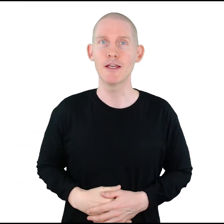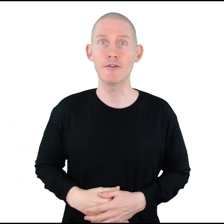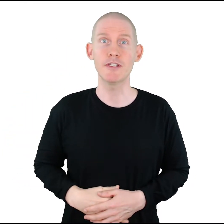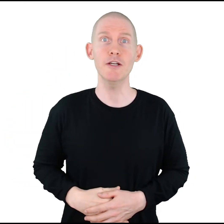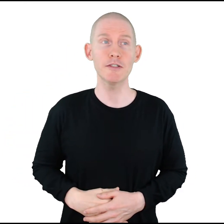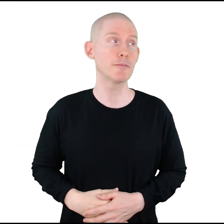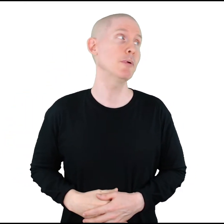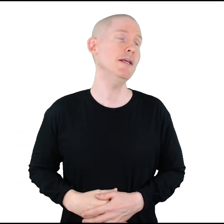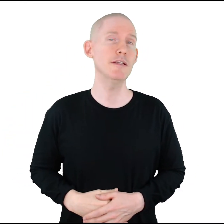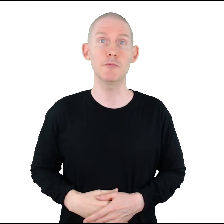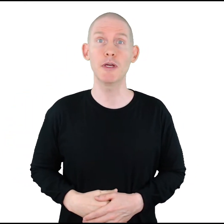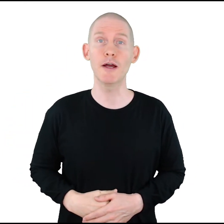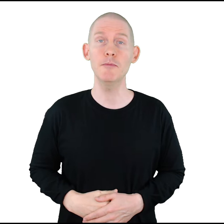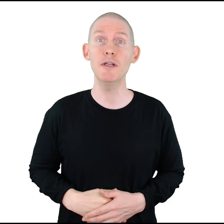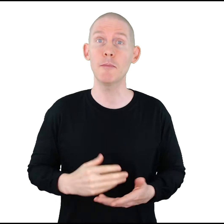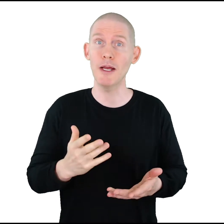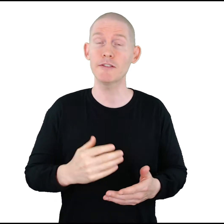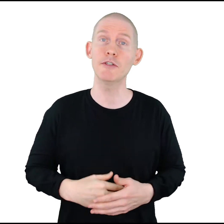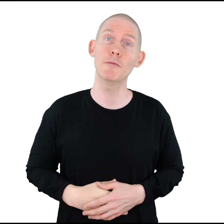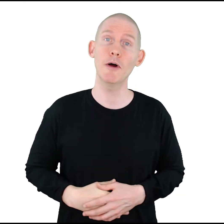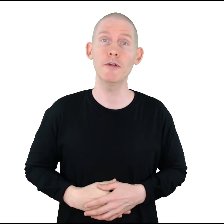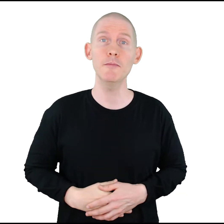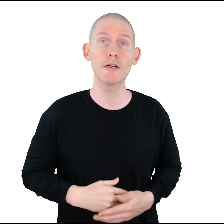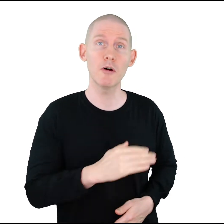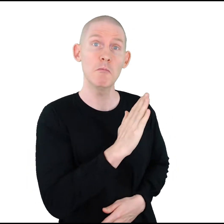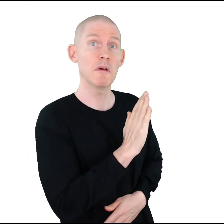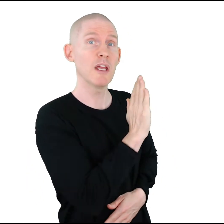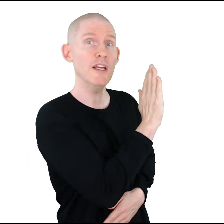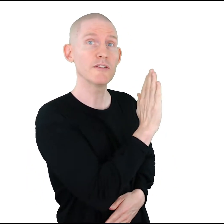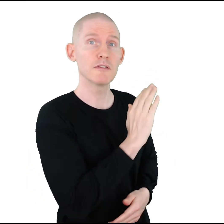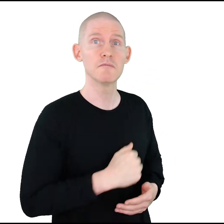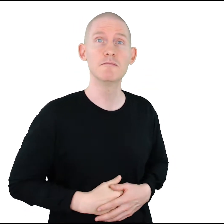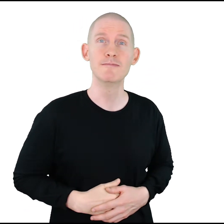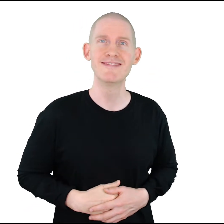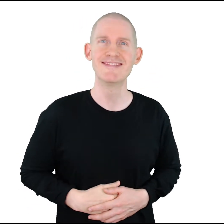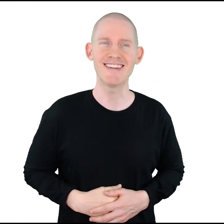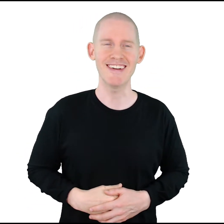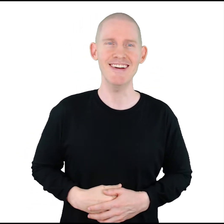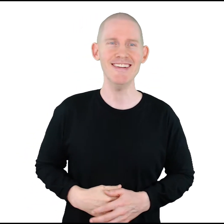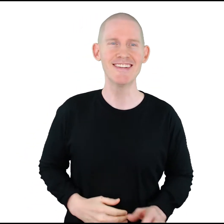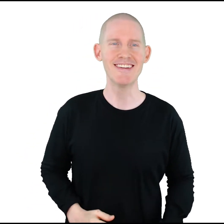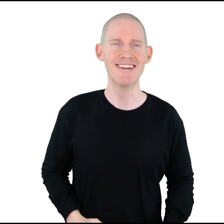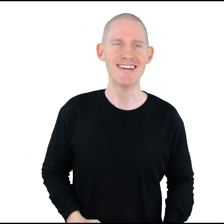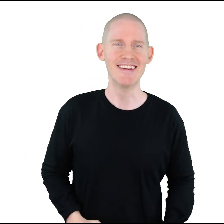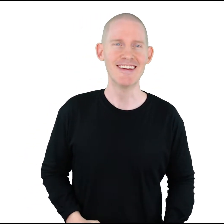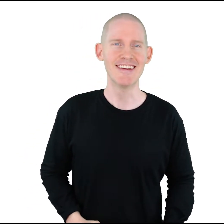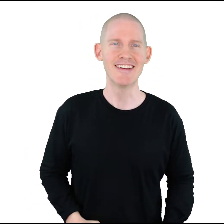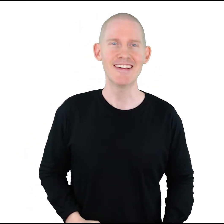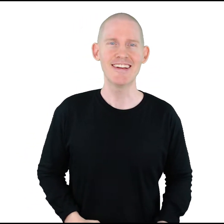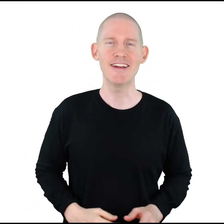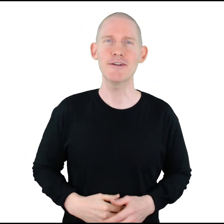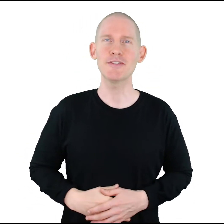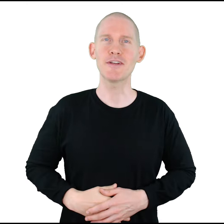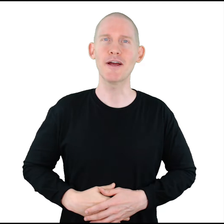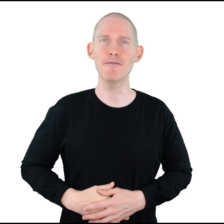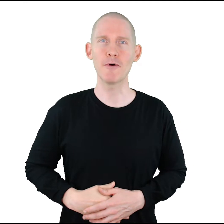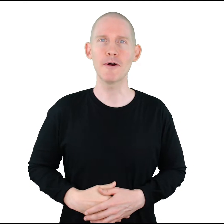If he's here, it's Pete, and he's behind me, and I'm asking you about him, I'd go, his. Uh-huh. Here's a sign for